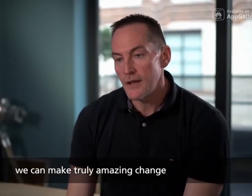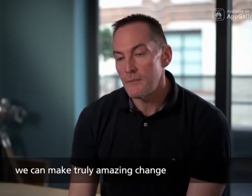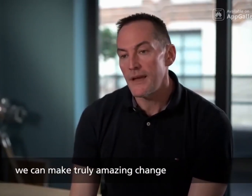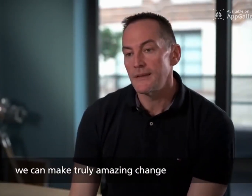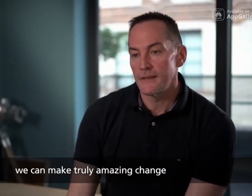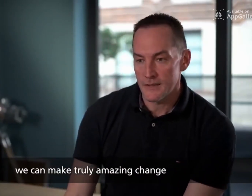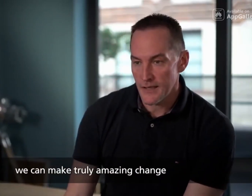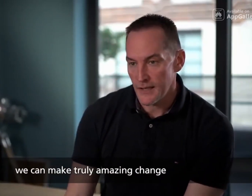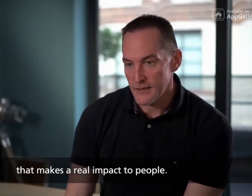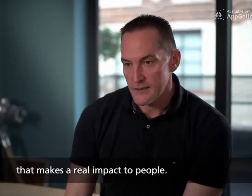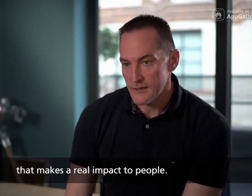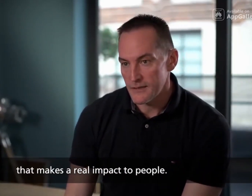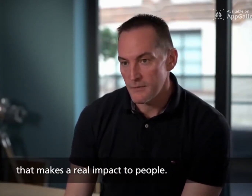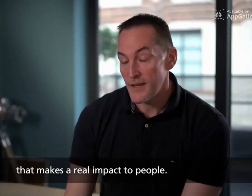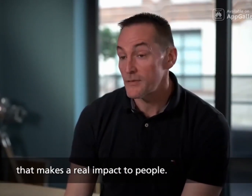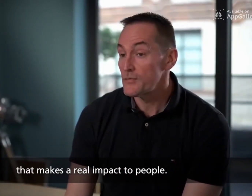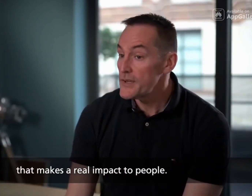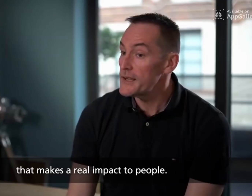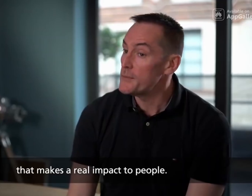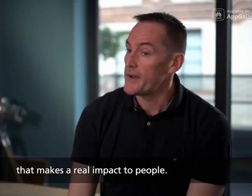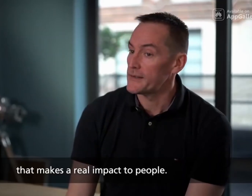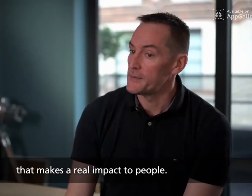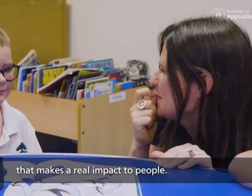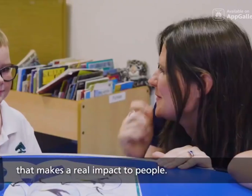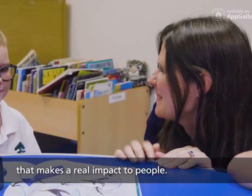amazing change that makes a real impact to people.